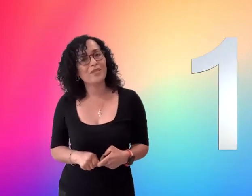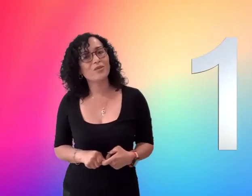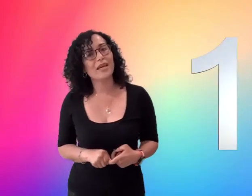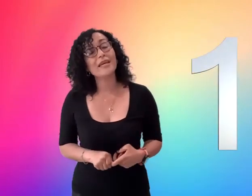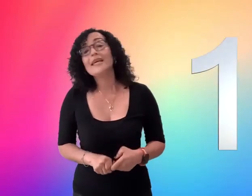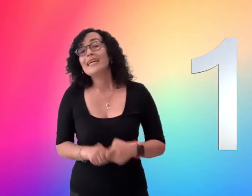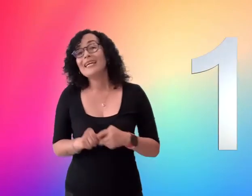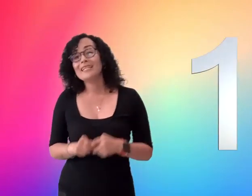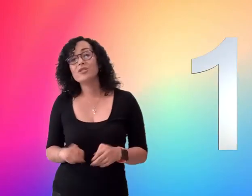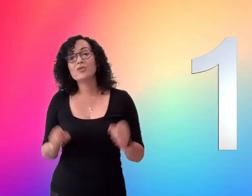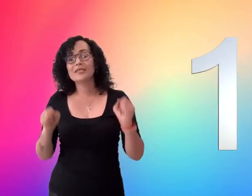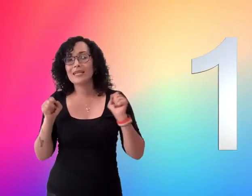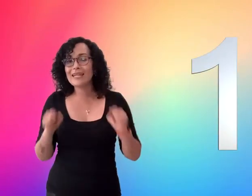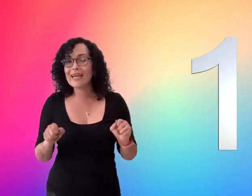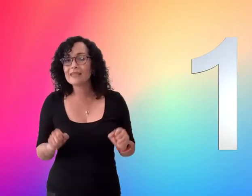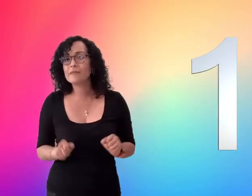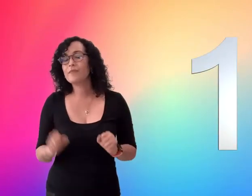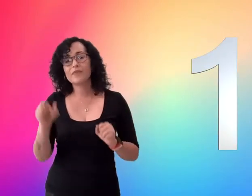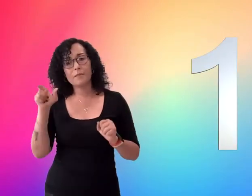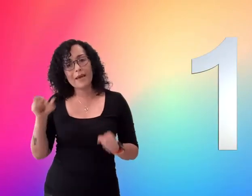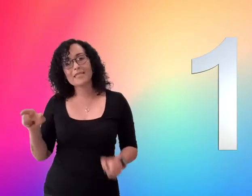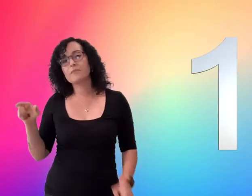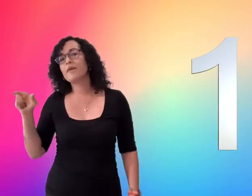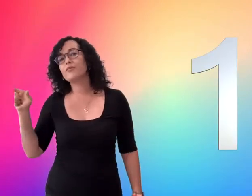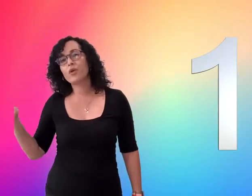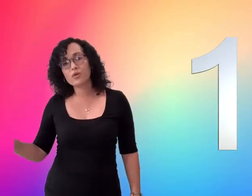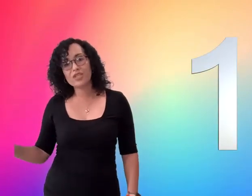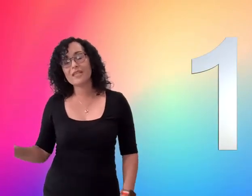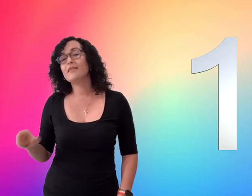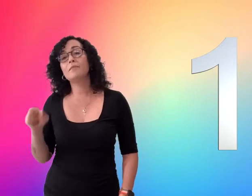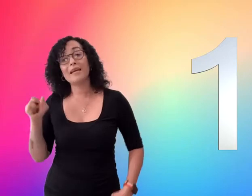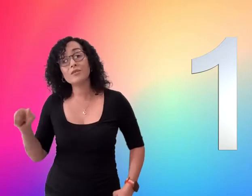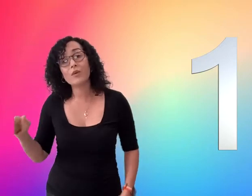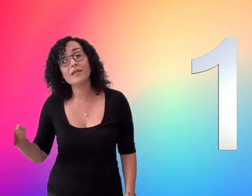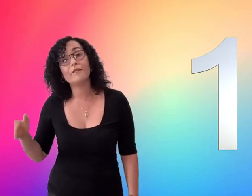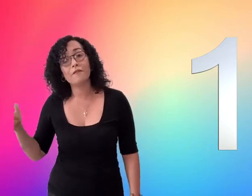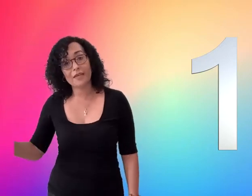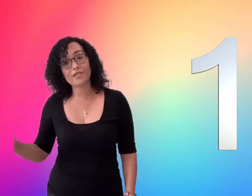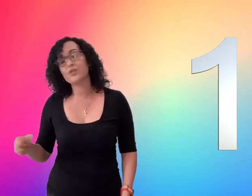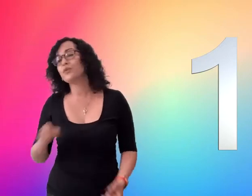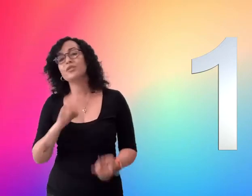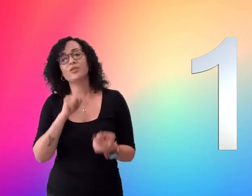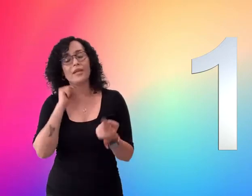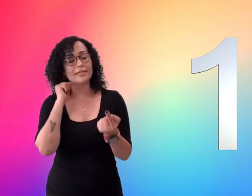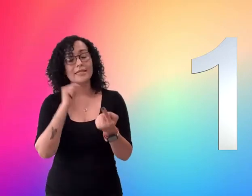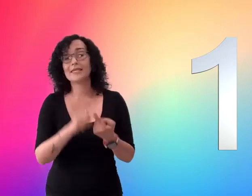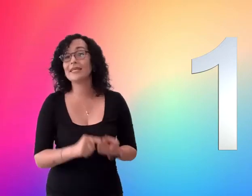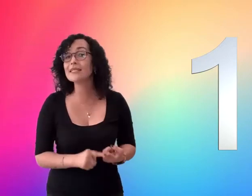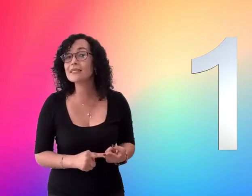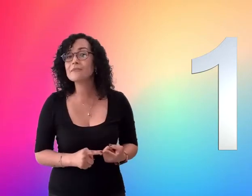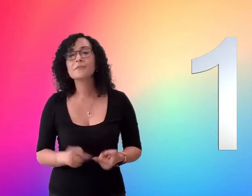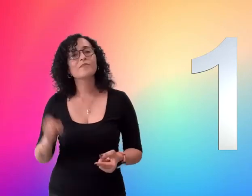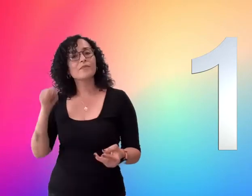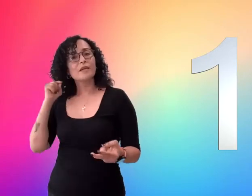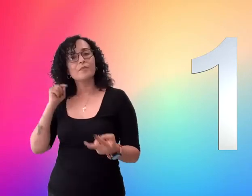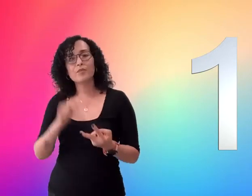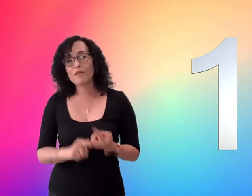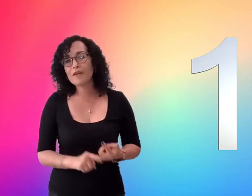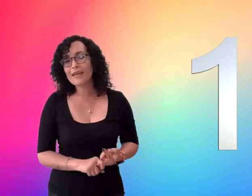today it is to select the best methodology the best one that fits your students needs profiles